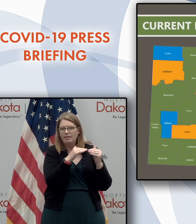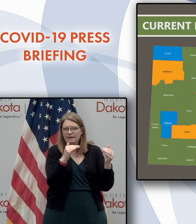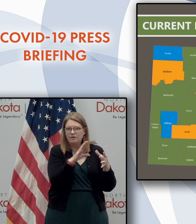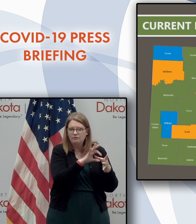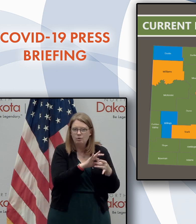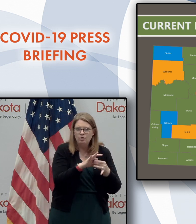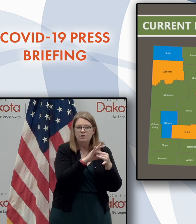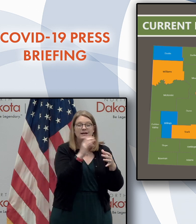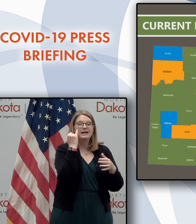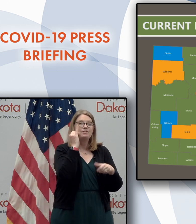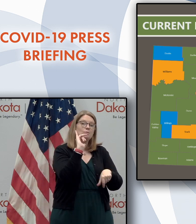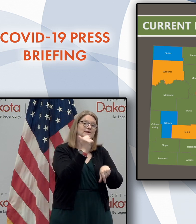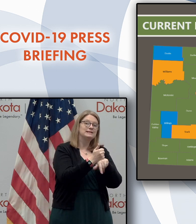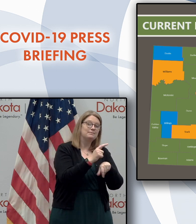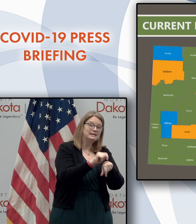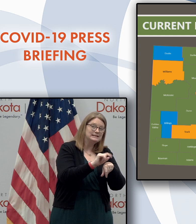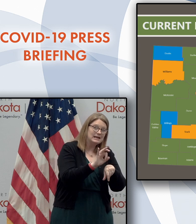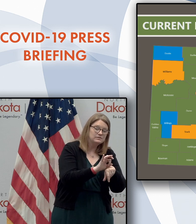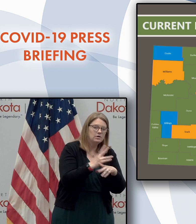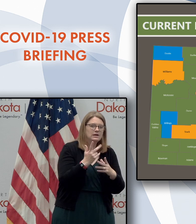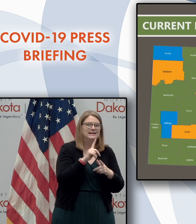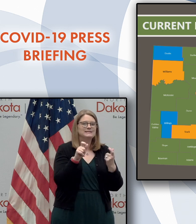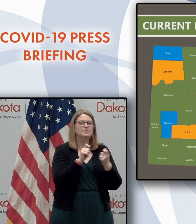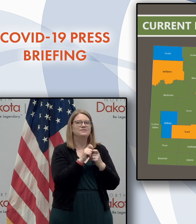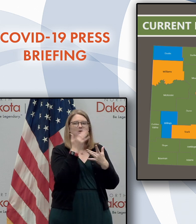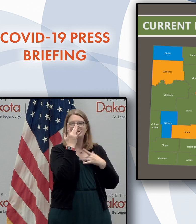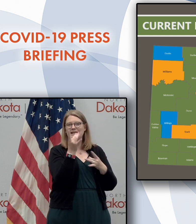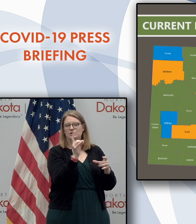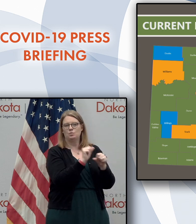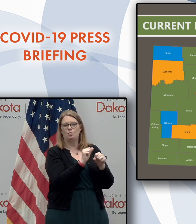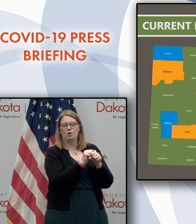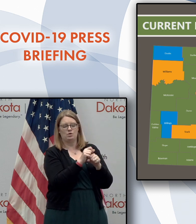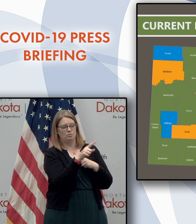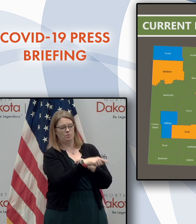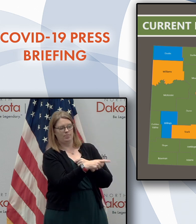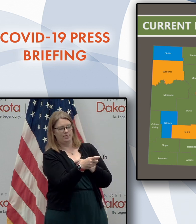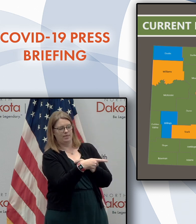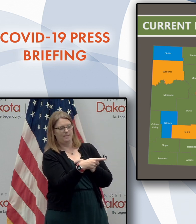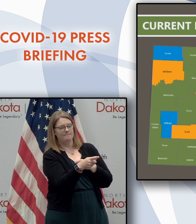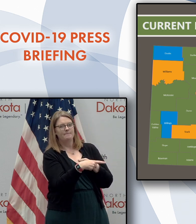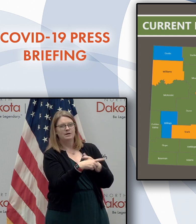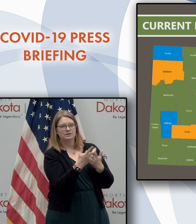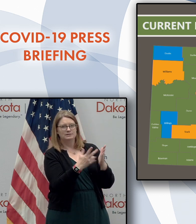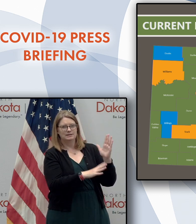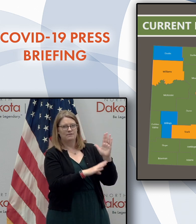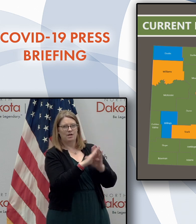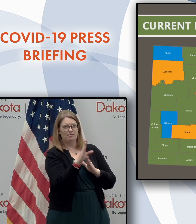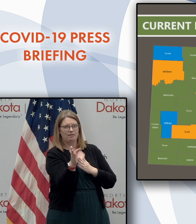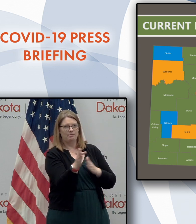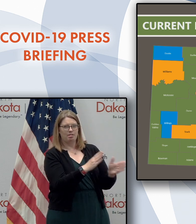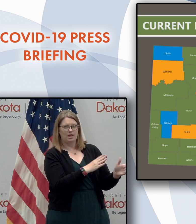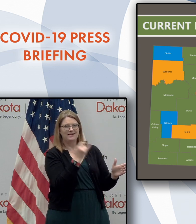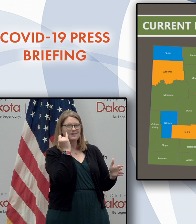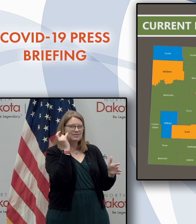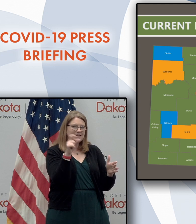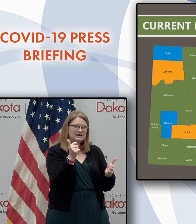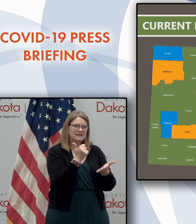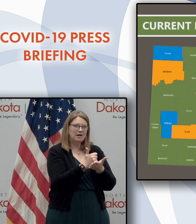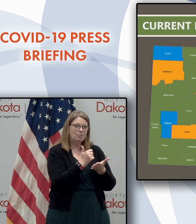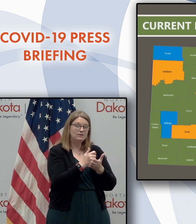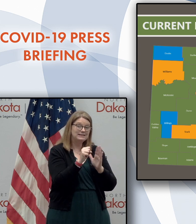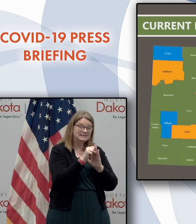force, if they wanna decide to do that. And particularly we're interested in working with them as they develop a plan to see if they need any help with state